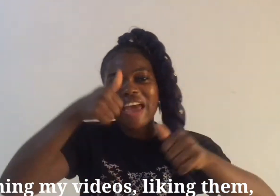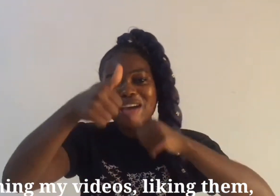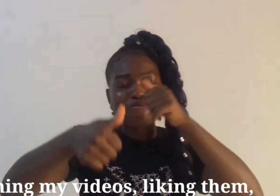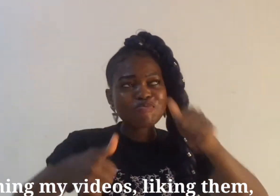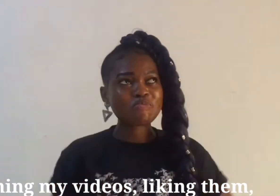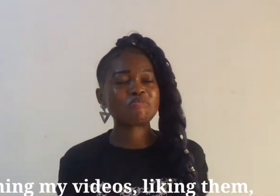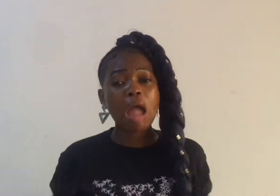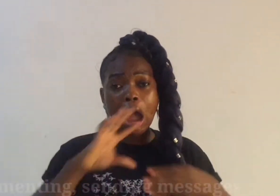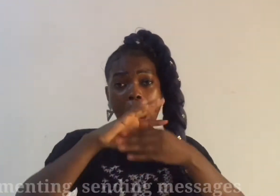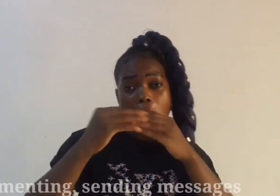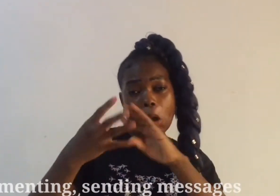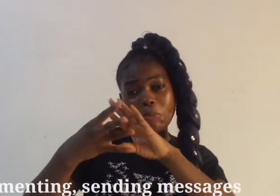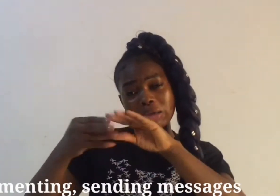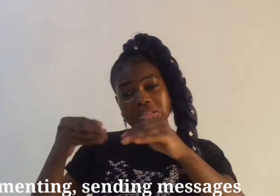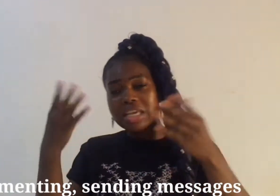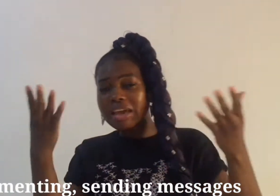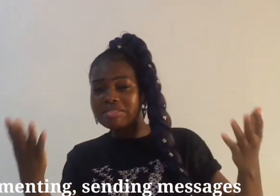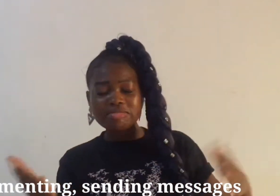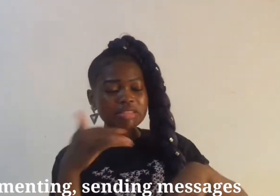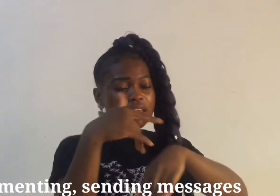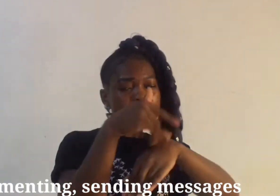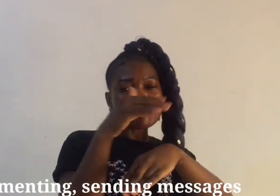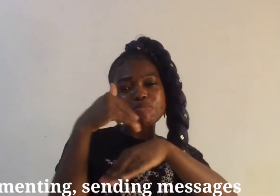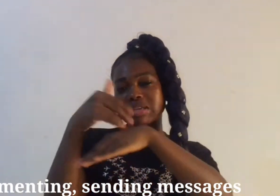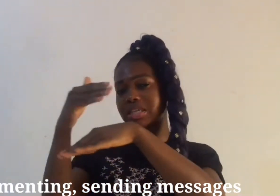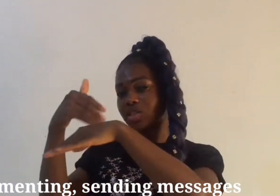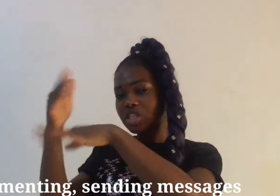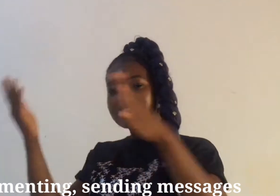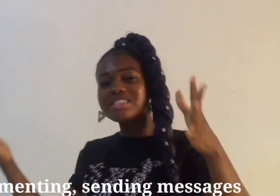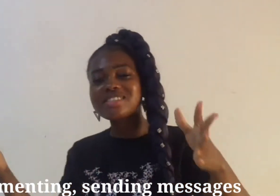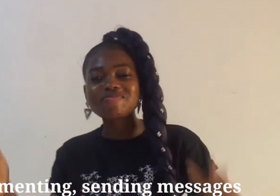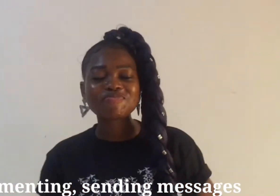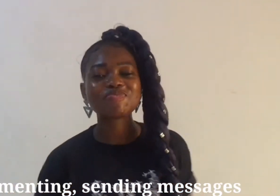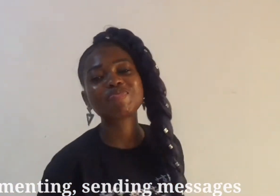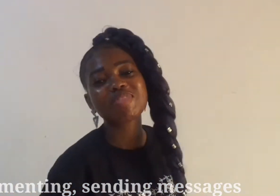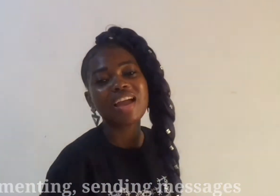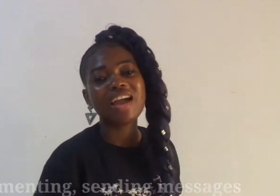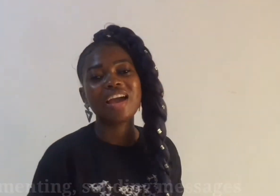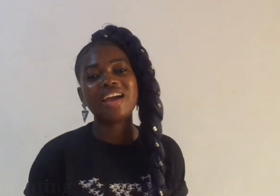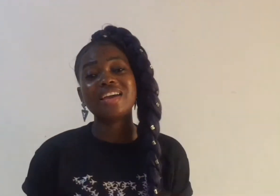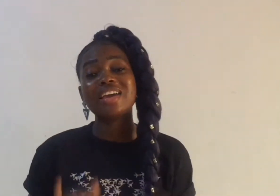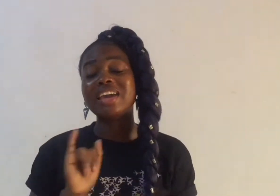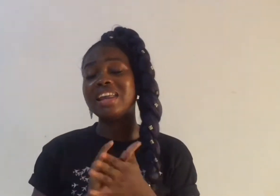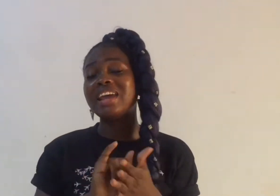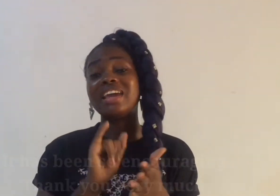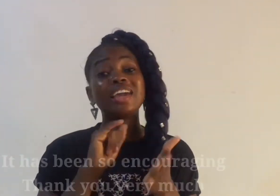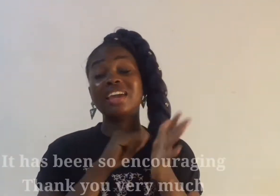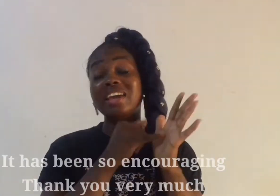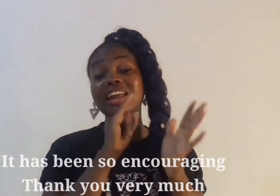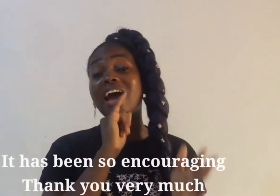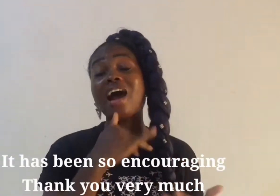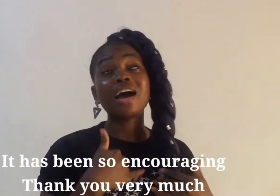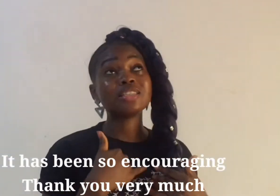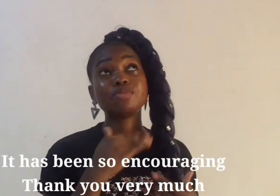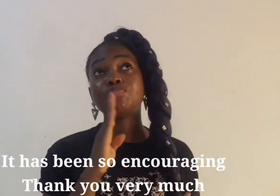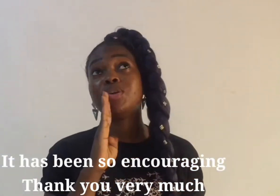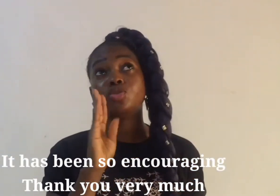them commenting send me messages it it has been